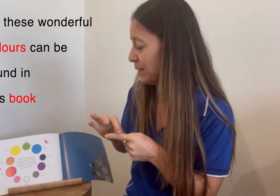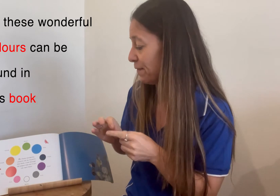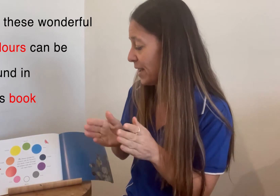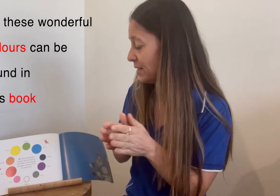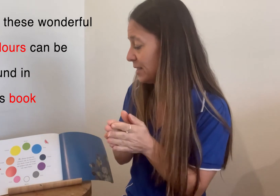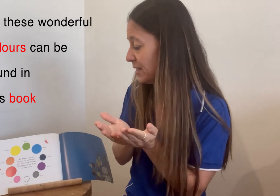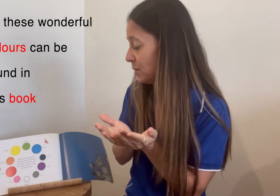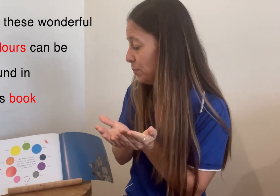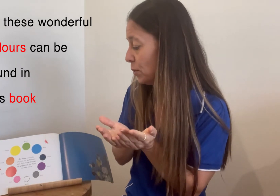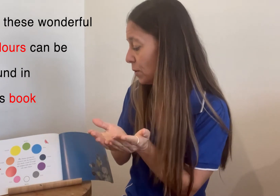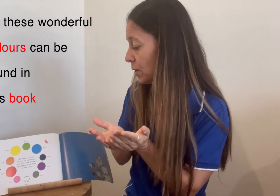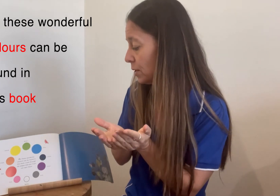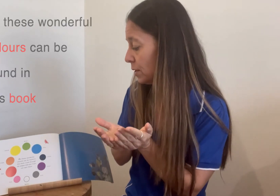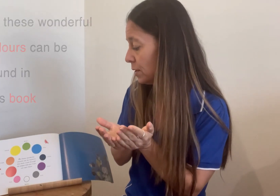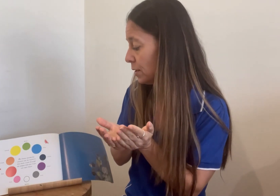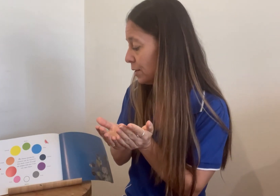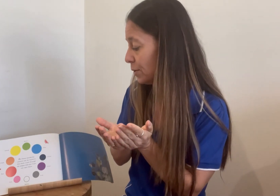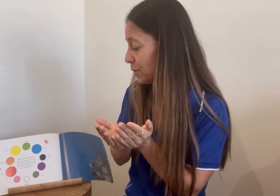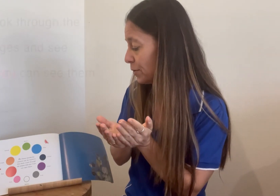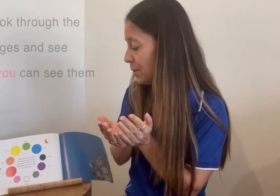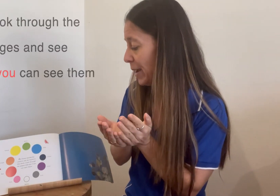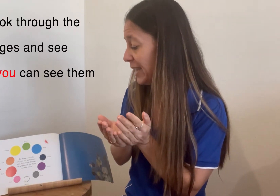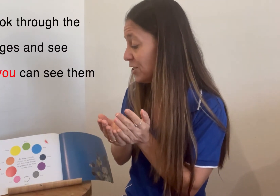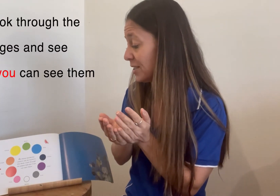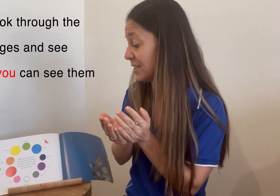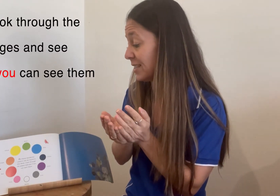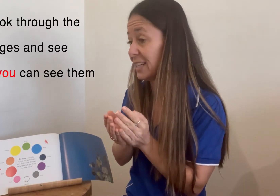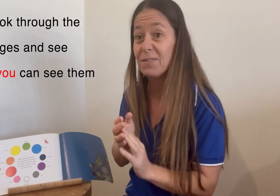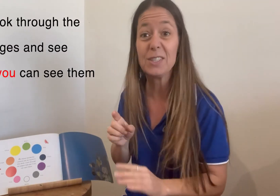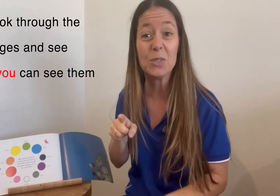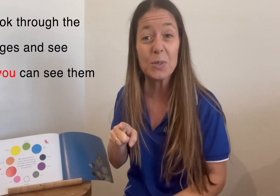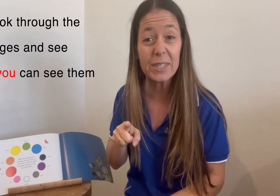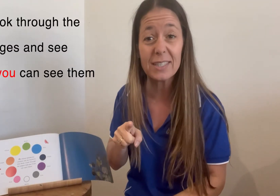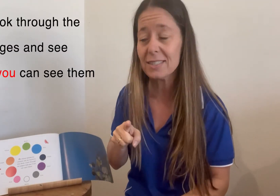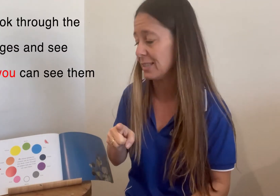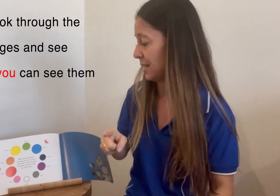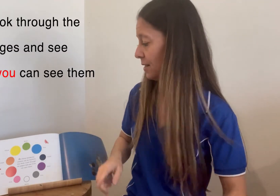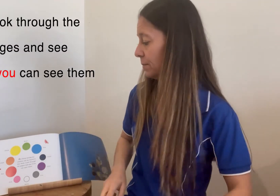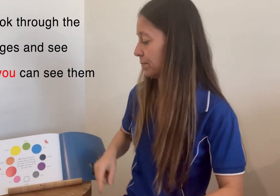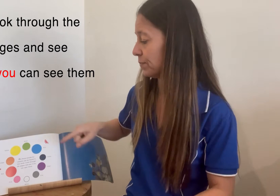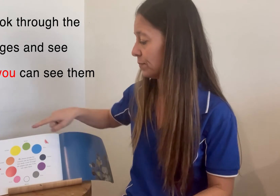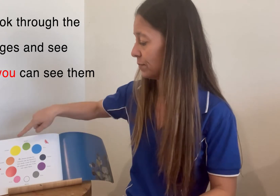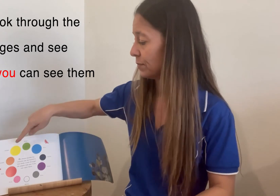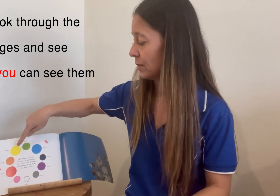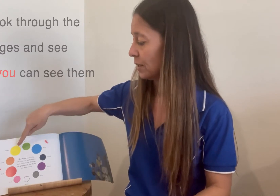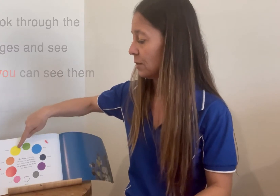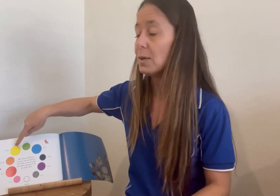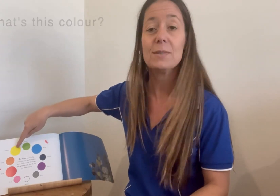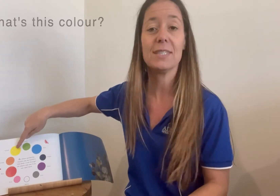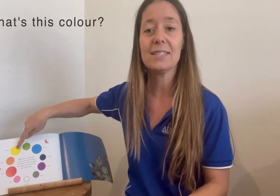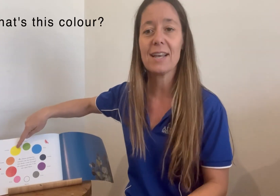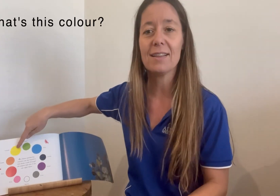found in this book. Look through the pages and see if you can see them. What was this colour?